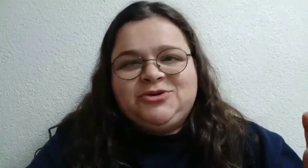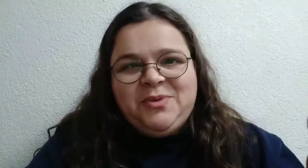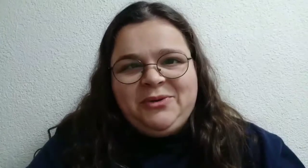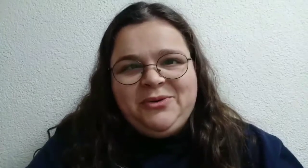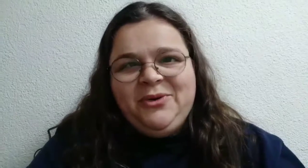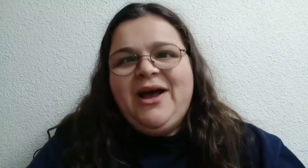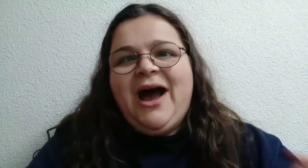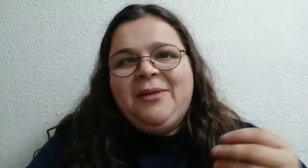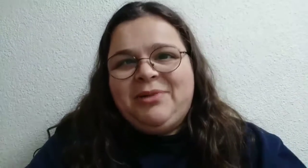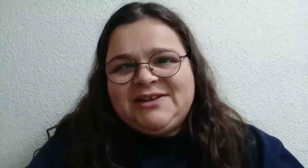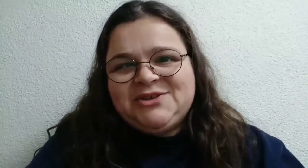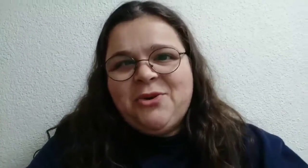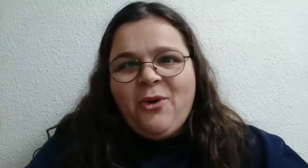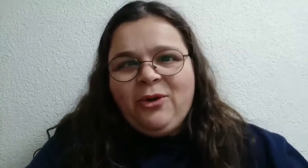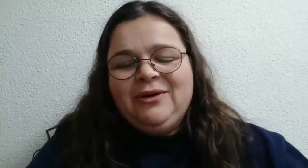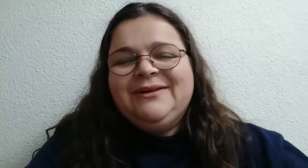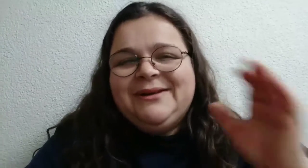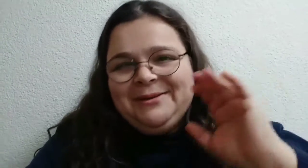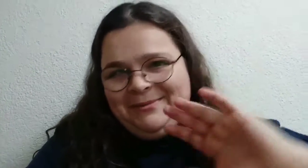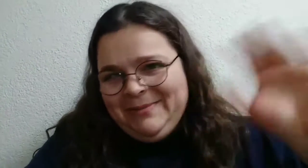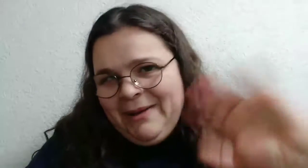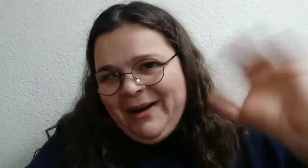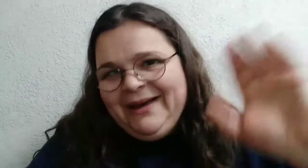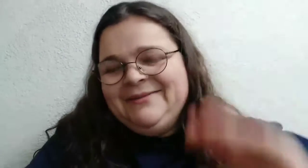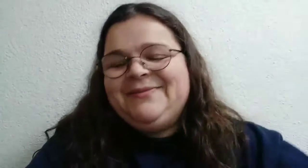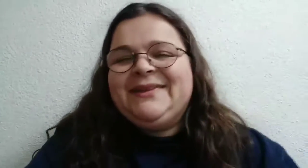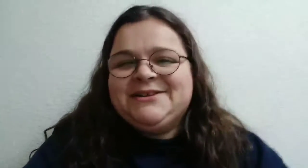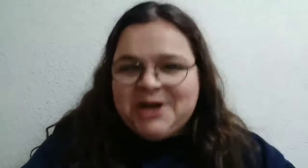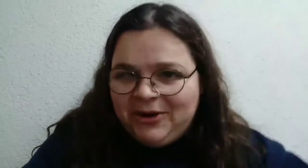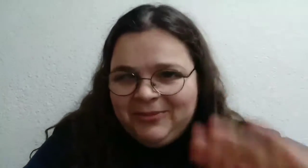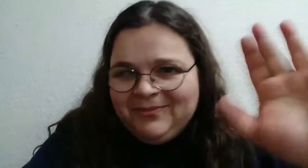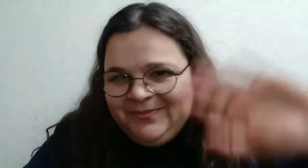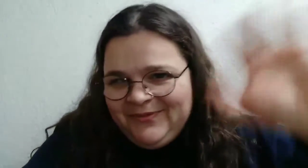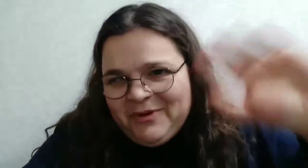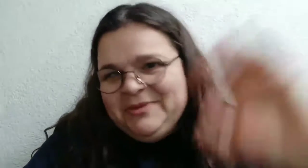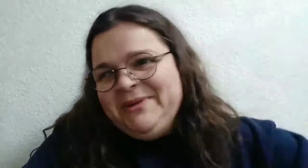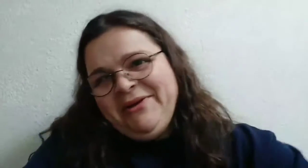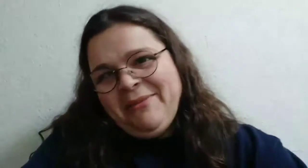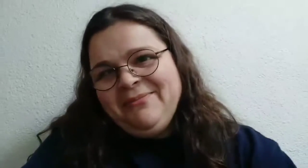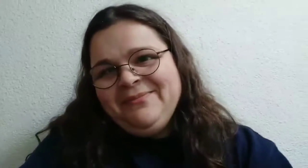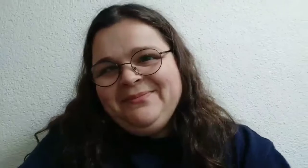Hakodosh Baruch Hu. I bless you all. Bye-bye. Shalom. From the Miriam.